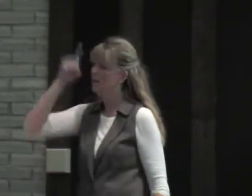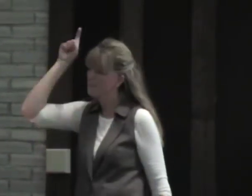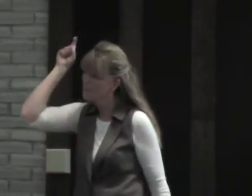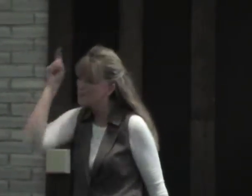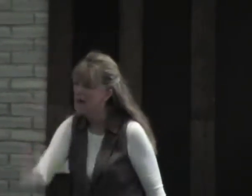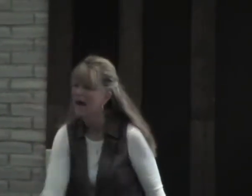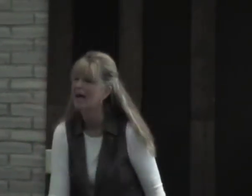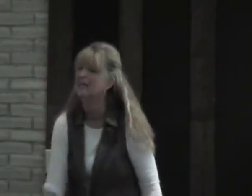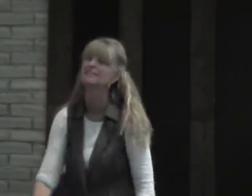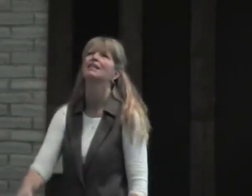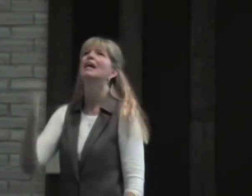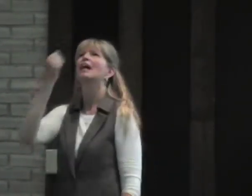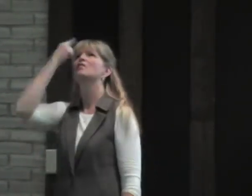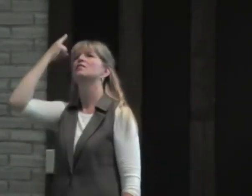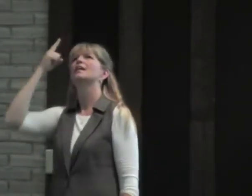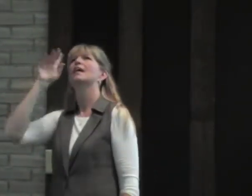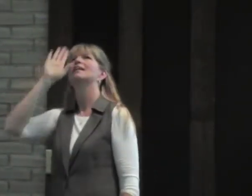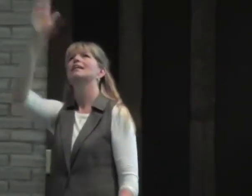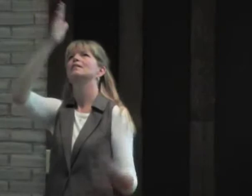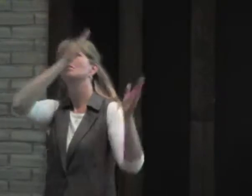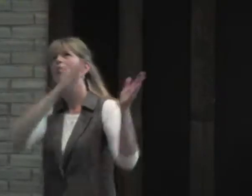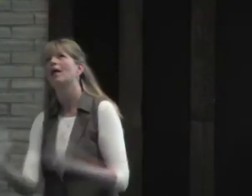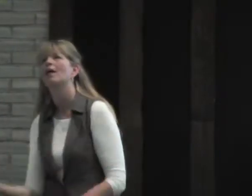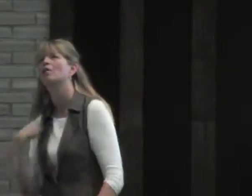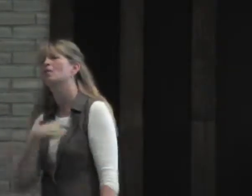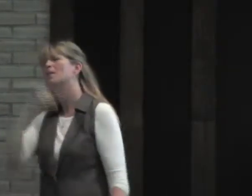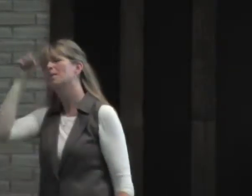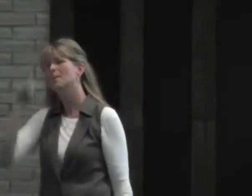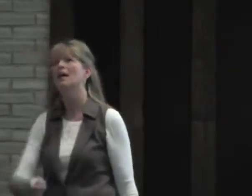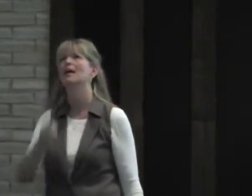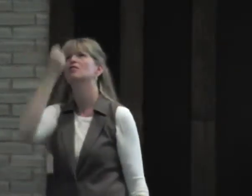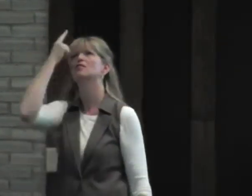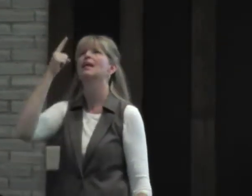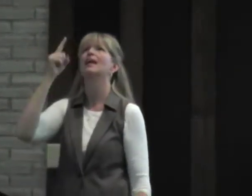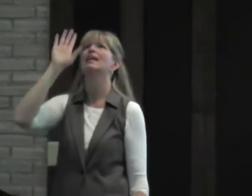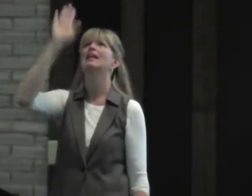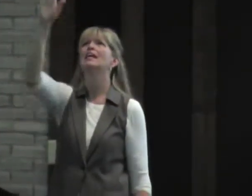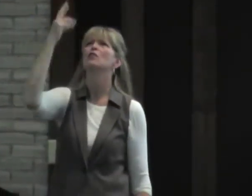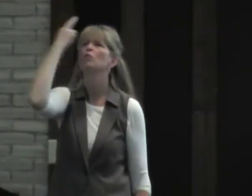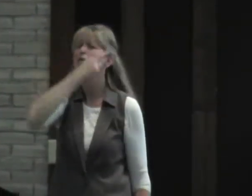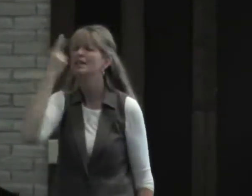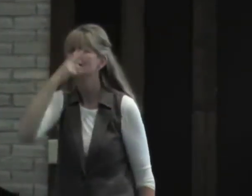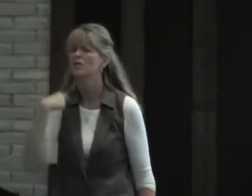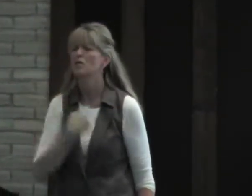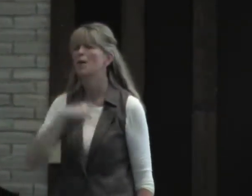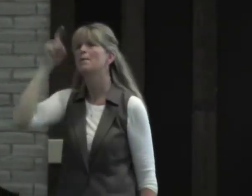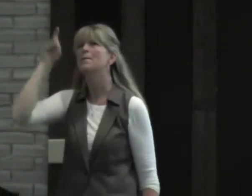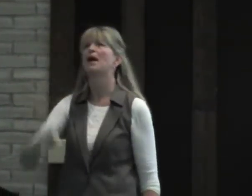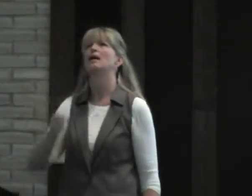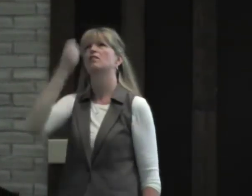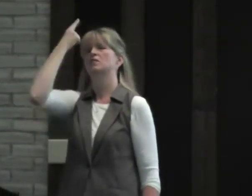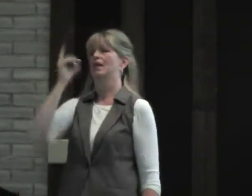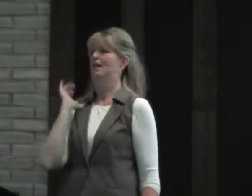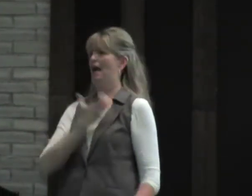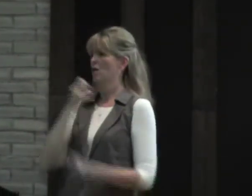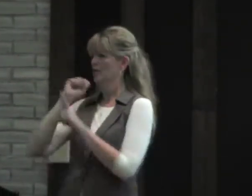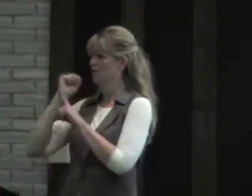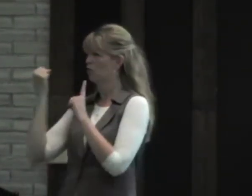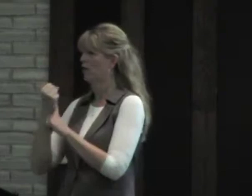Yes, we must understand his plan. We must understand his reasons. We must understand